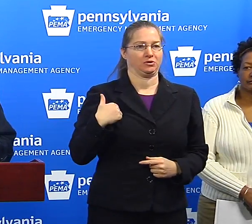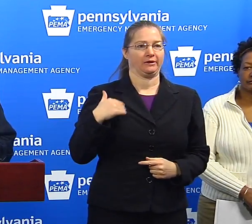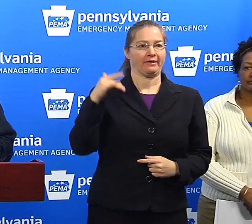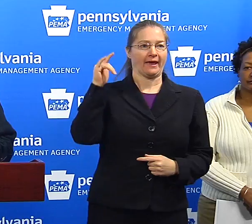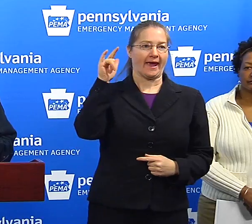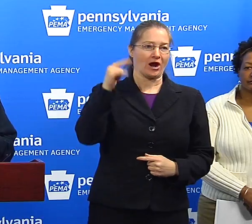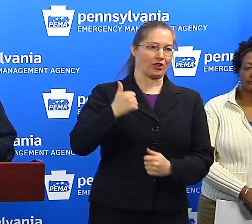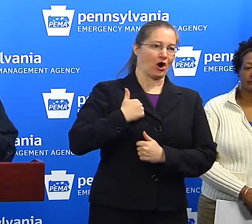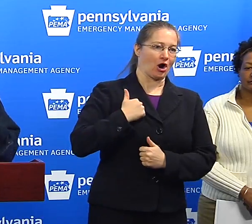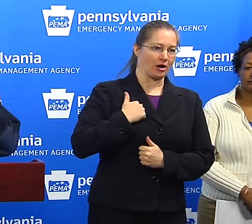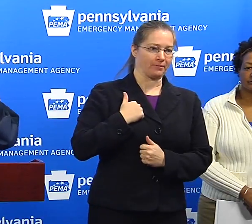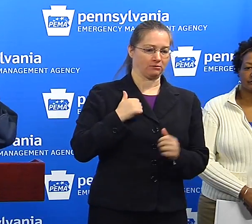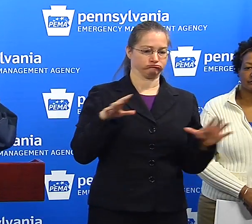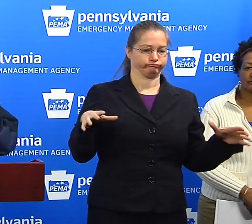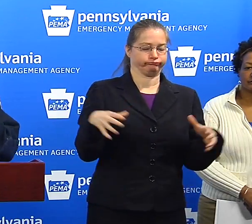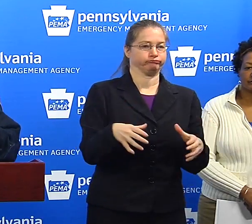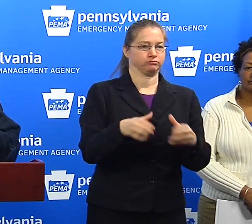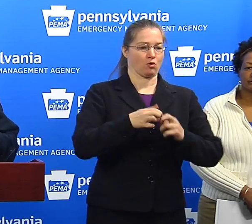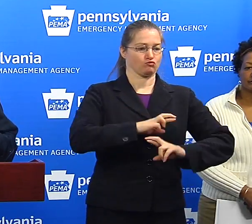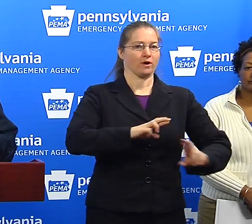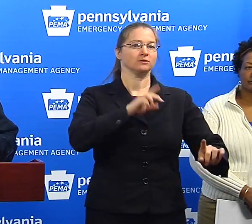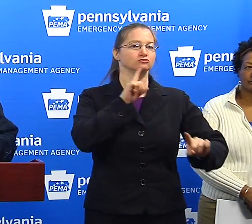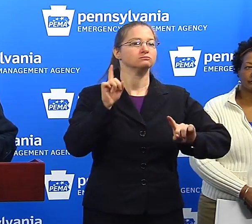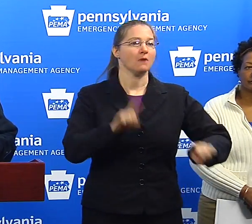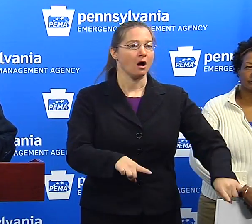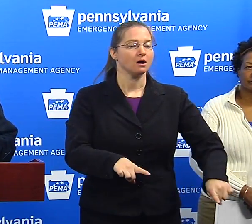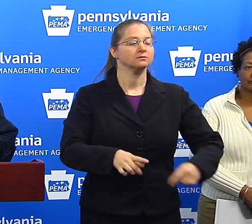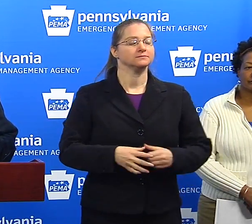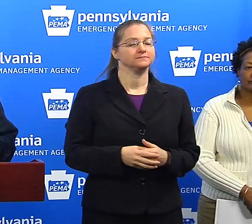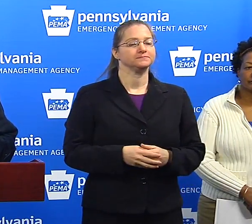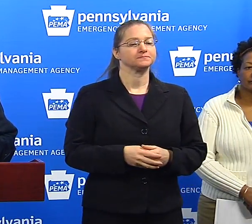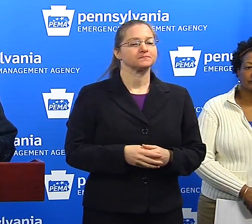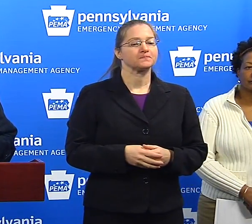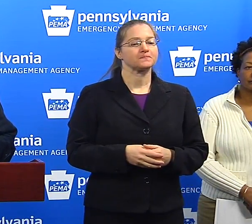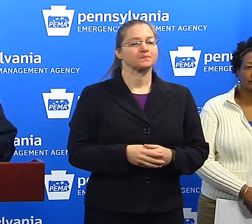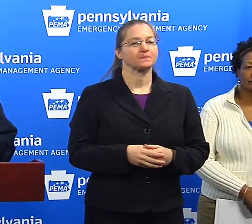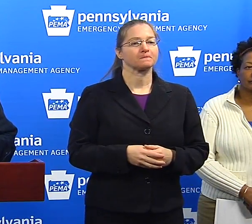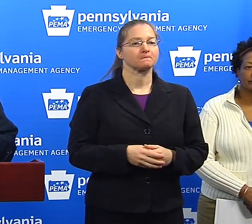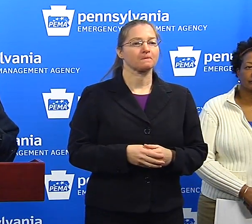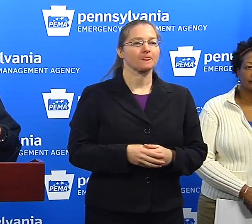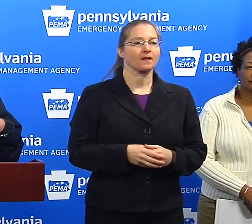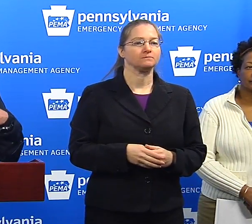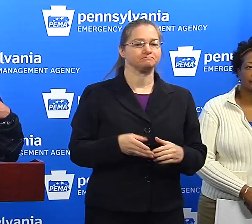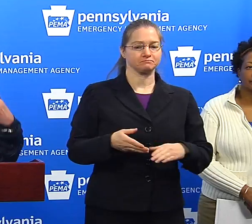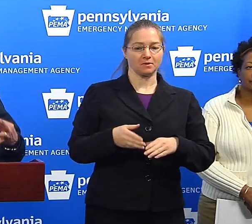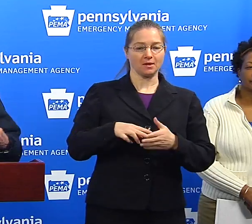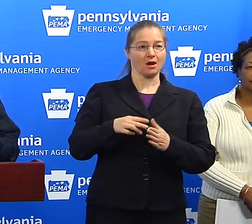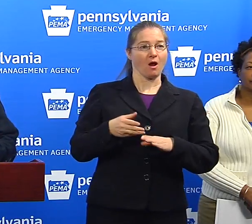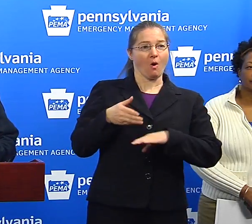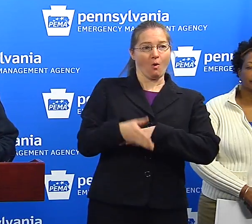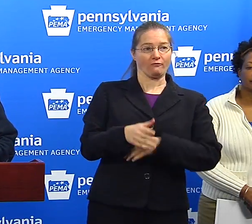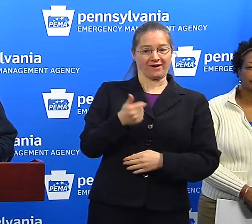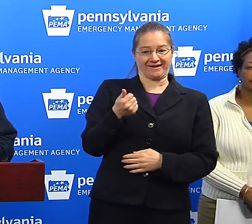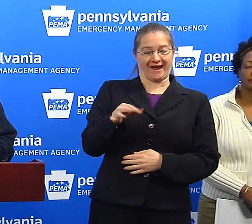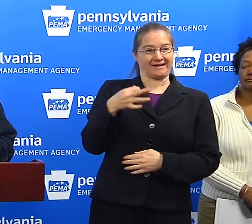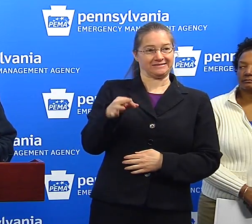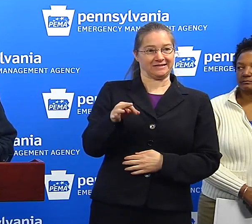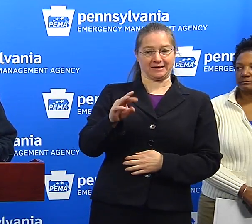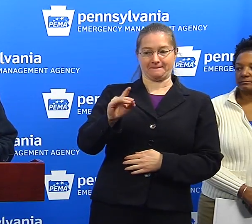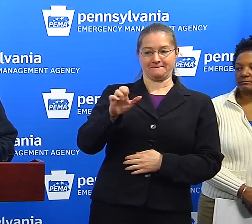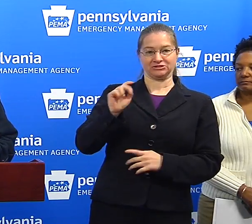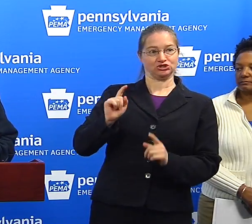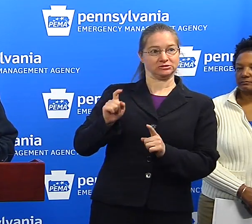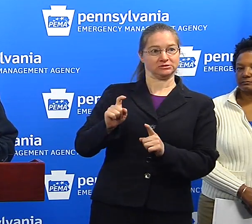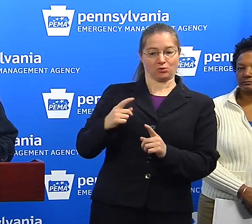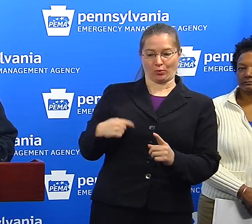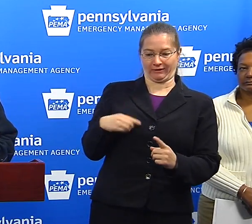collectively working and ready to respond. They've received over 19 mission assignments, meaning that we gave them 19 missions to